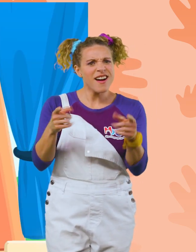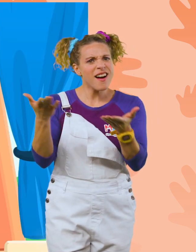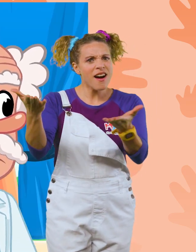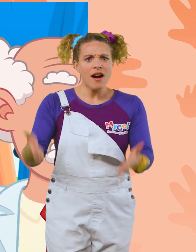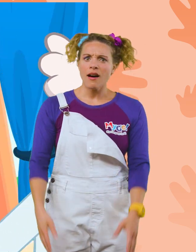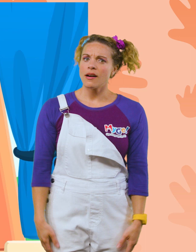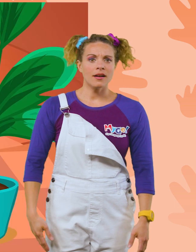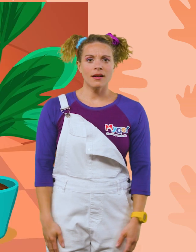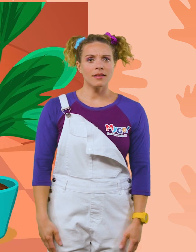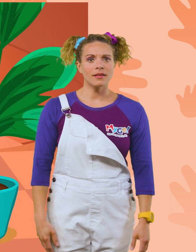happen?